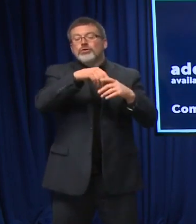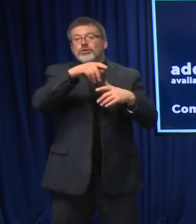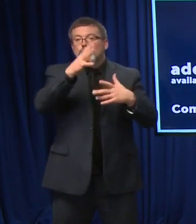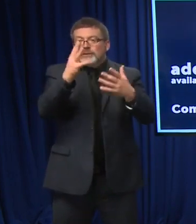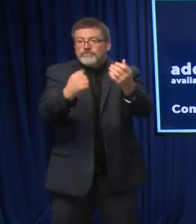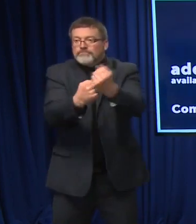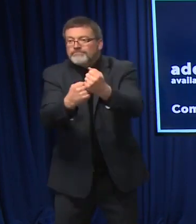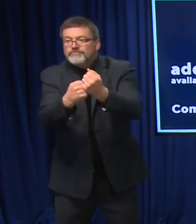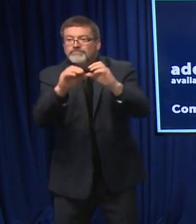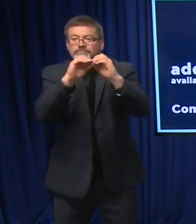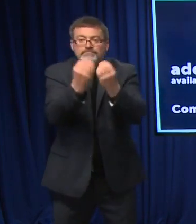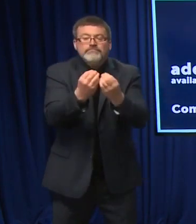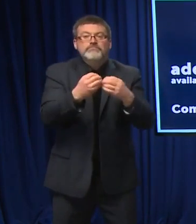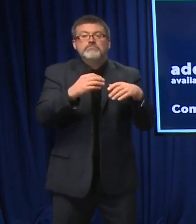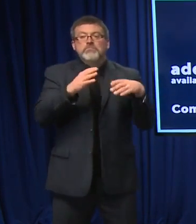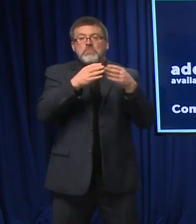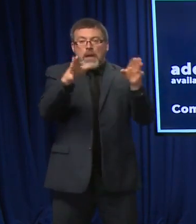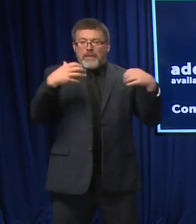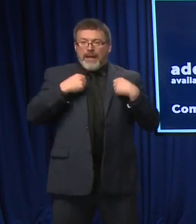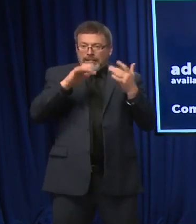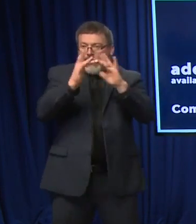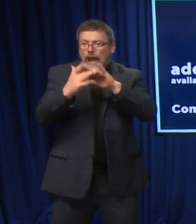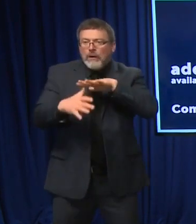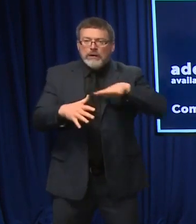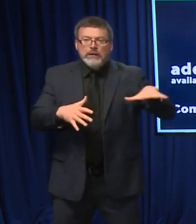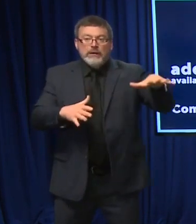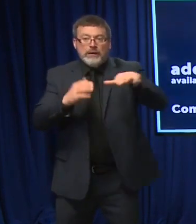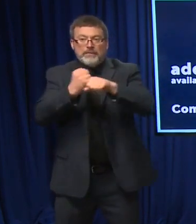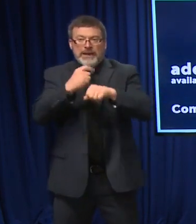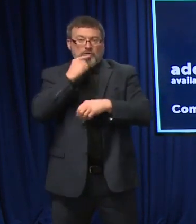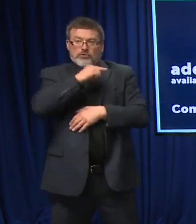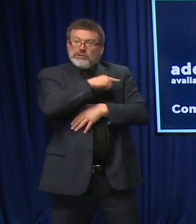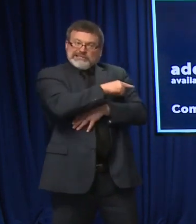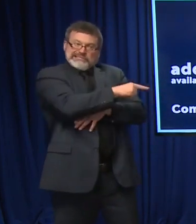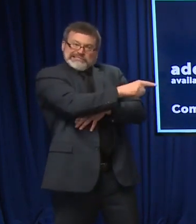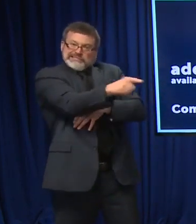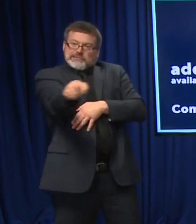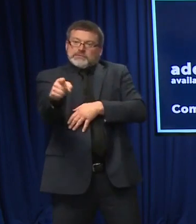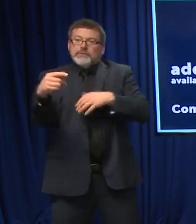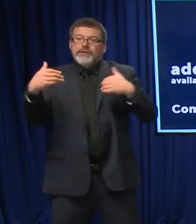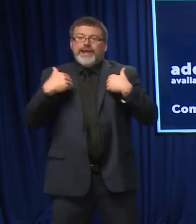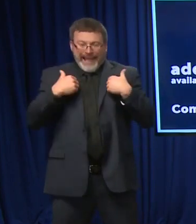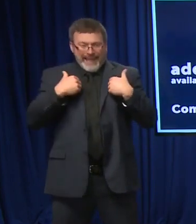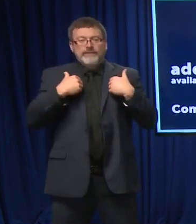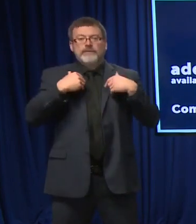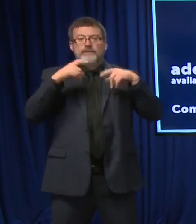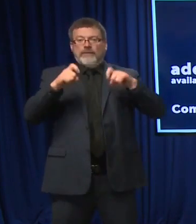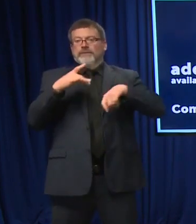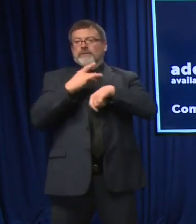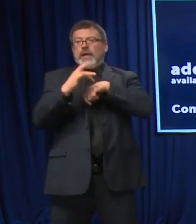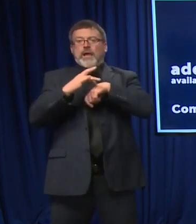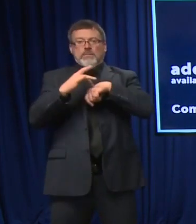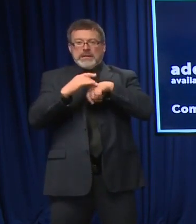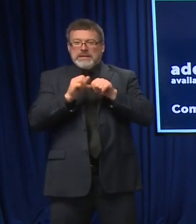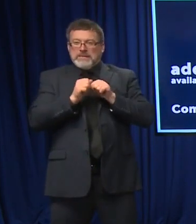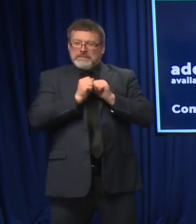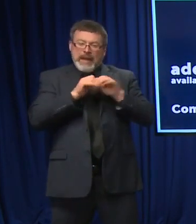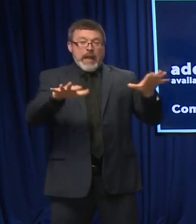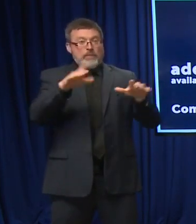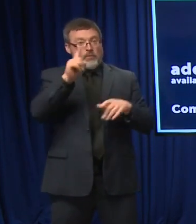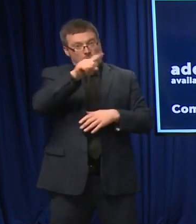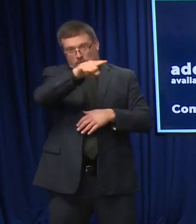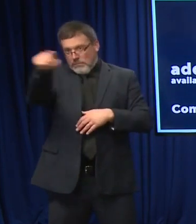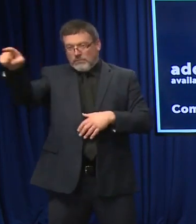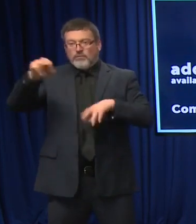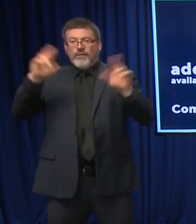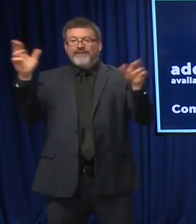networks. So again, it's really about making sure that testing capacity is as robust as possible. It's very easy to access, whether it's clicking on